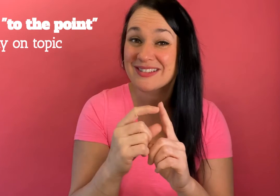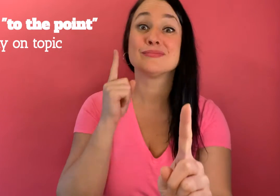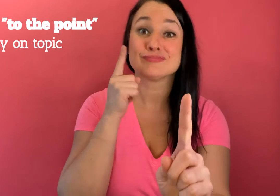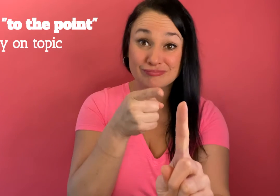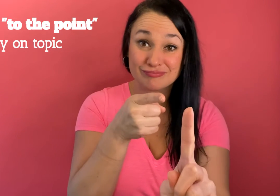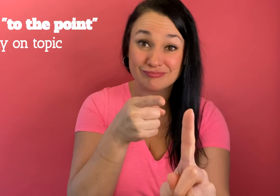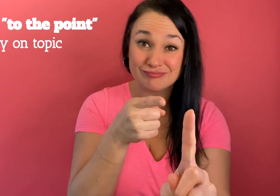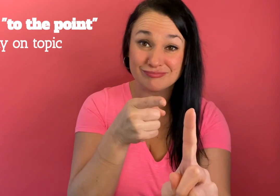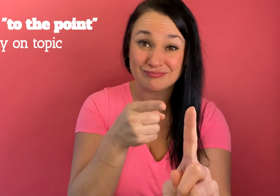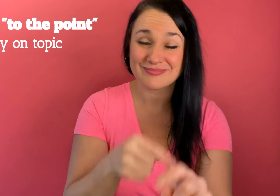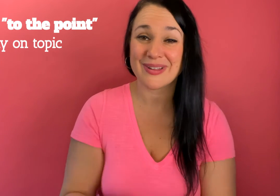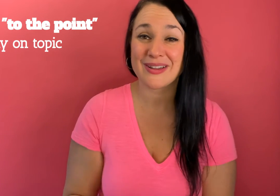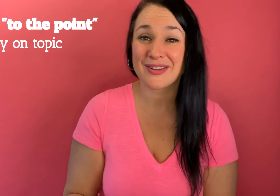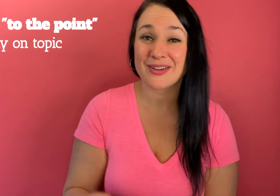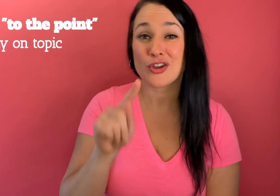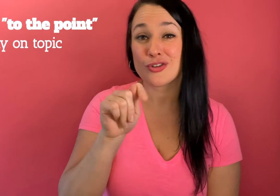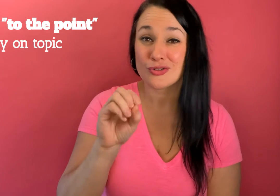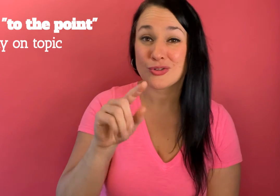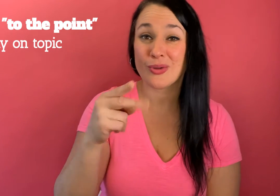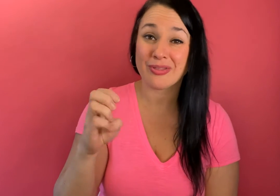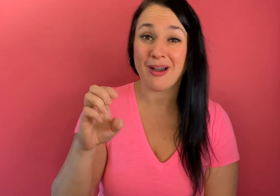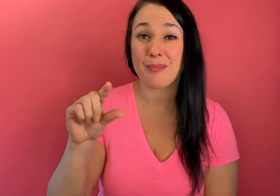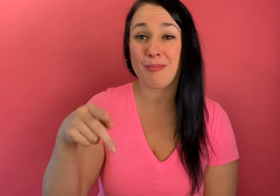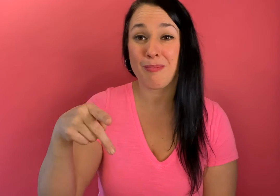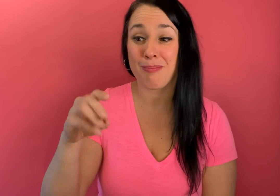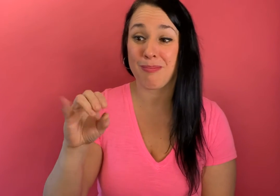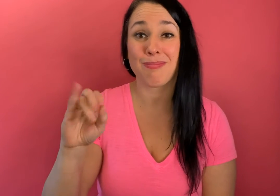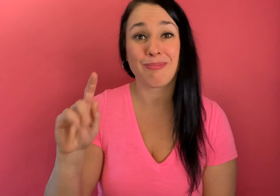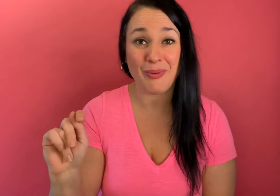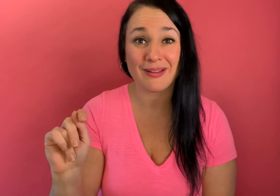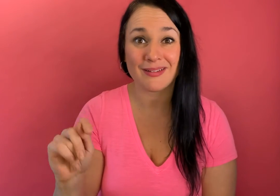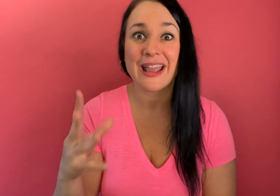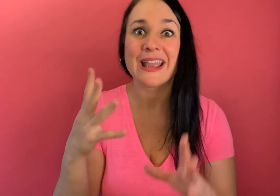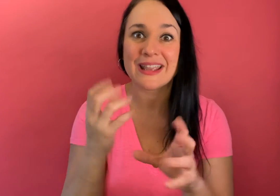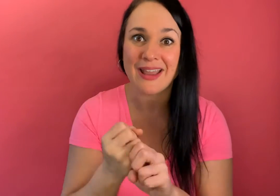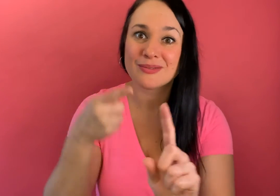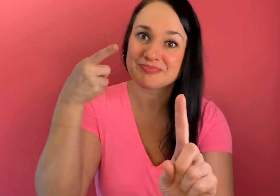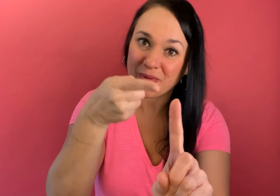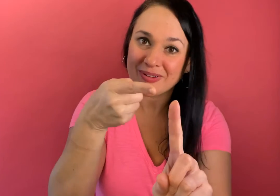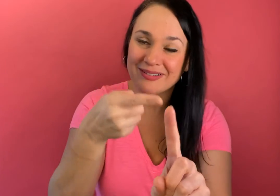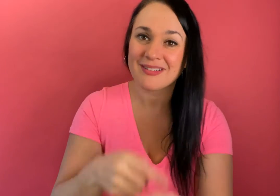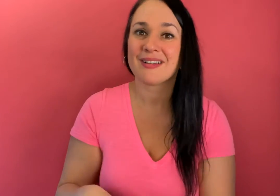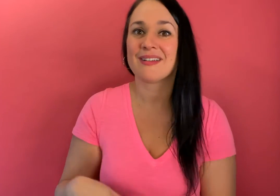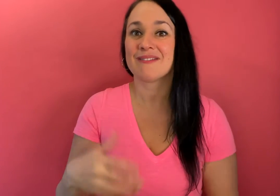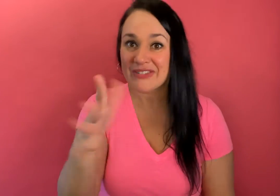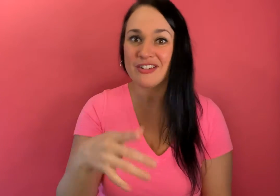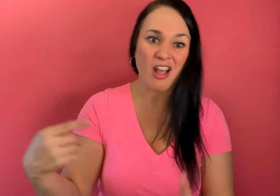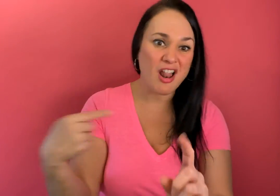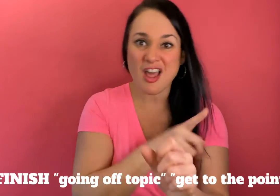so to the point like get to your topic stop going around the bush get to the